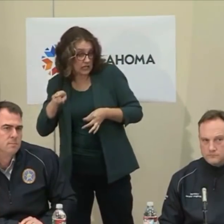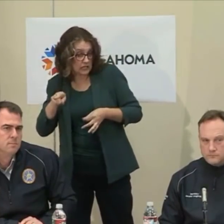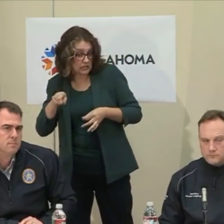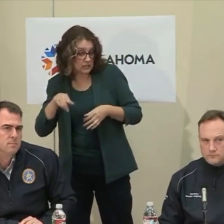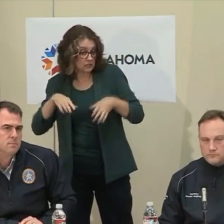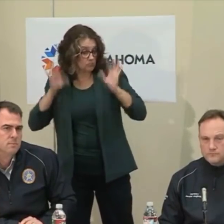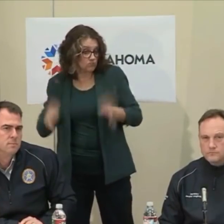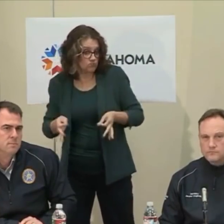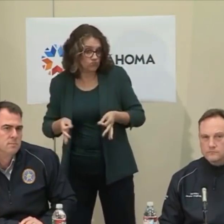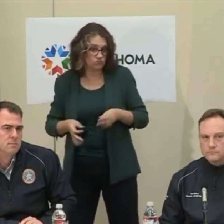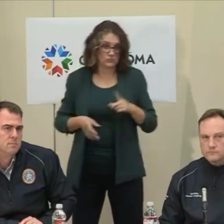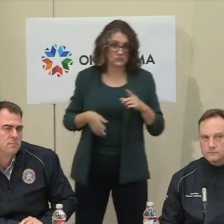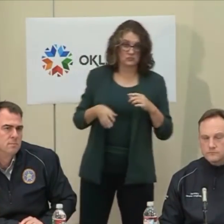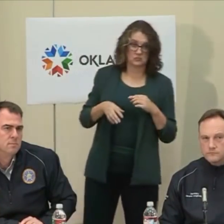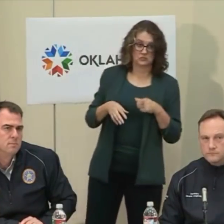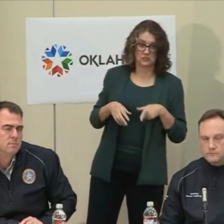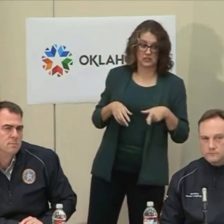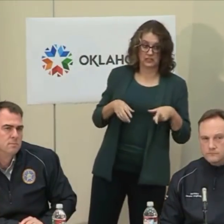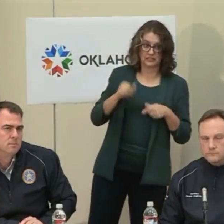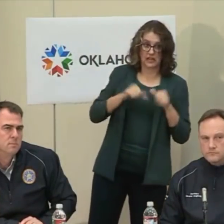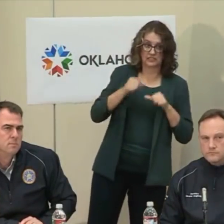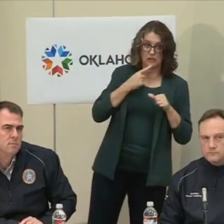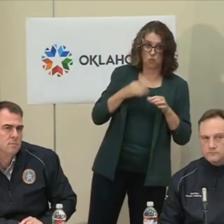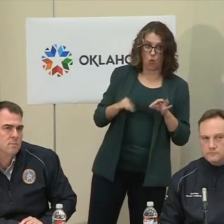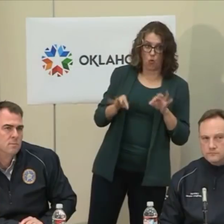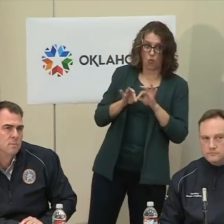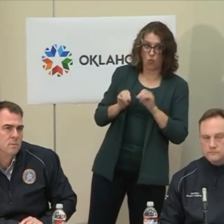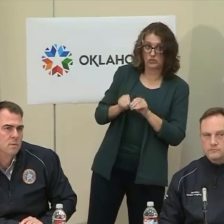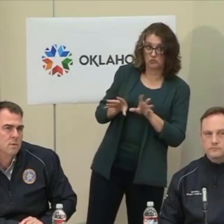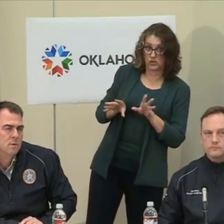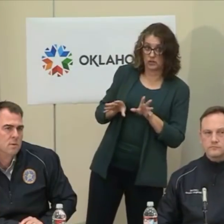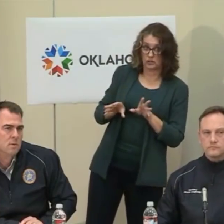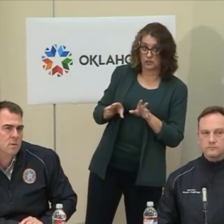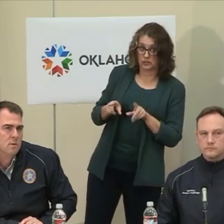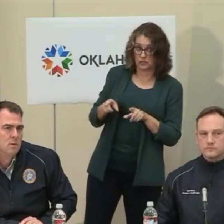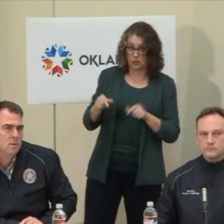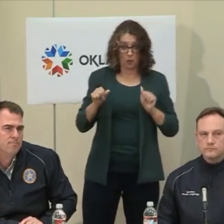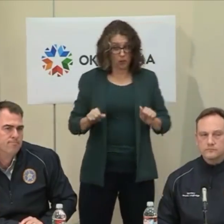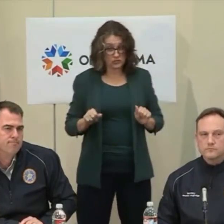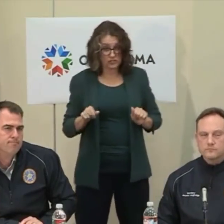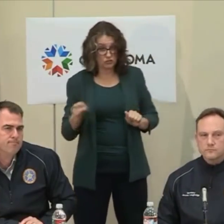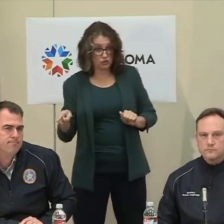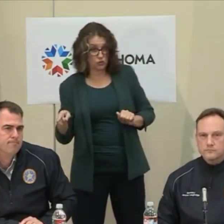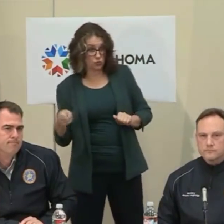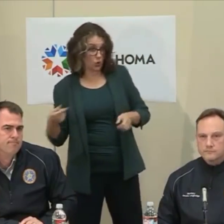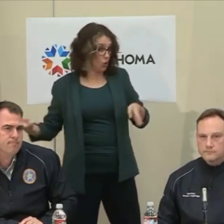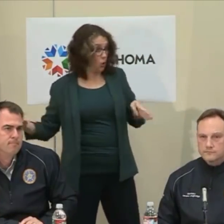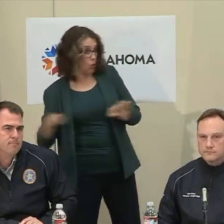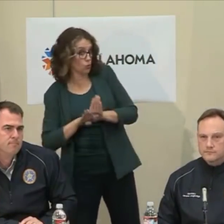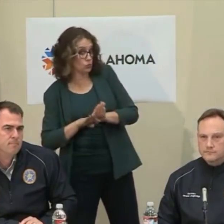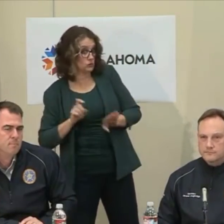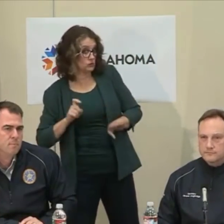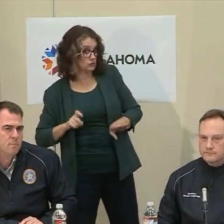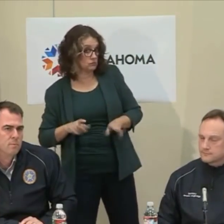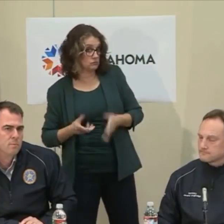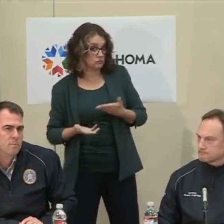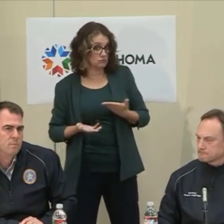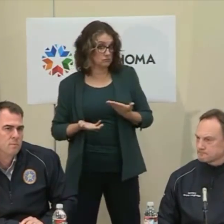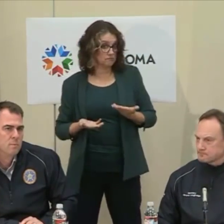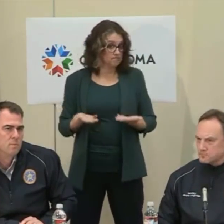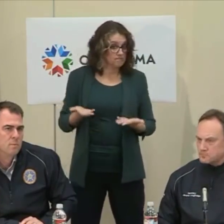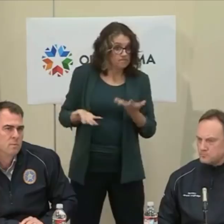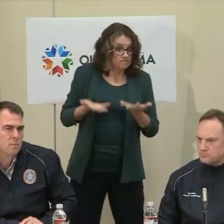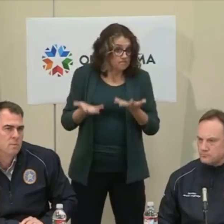starting to see more community spread in some of these places, whatever it would be, that don't have currently confirmed cases.